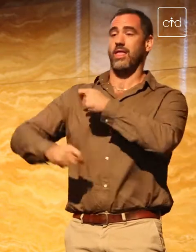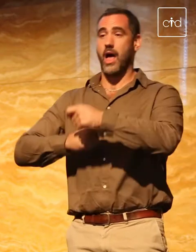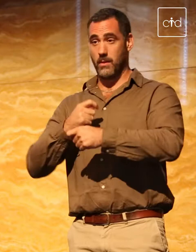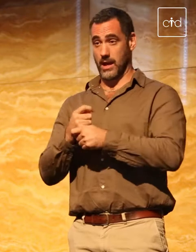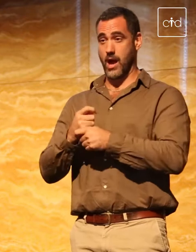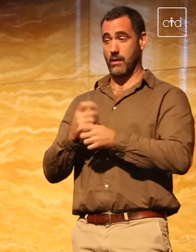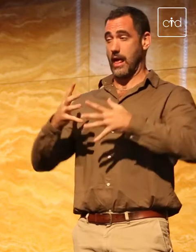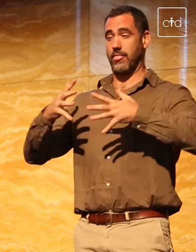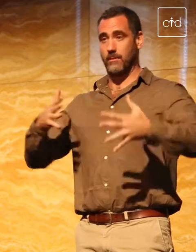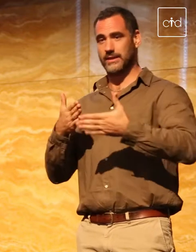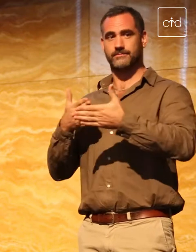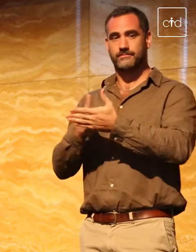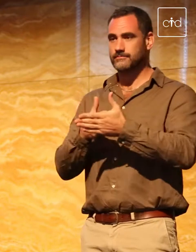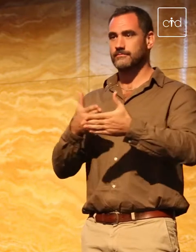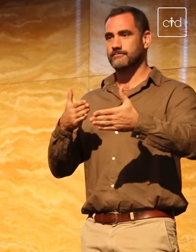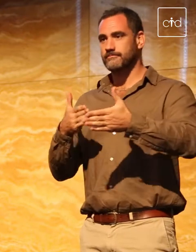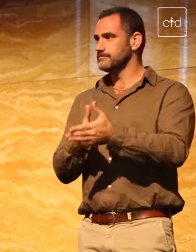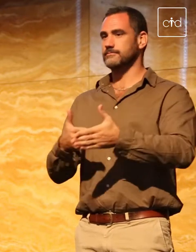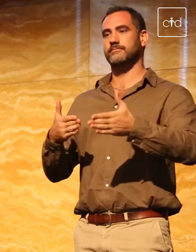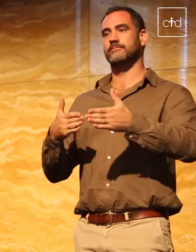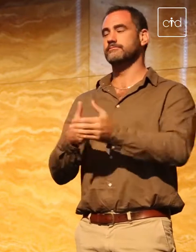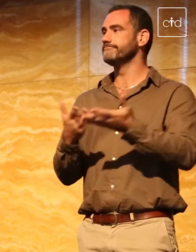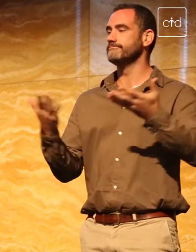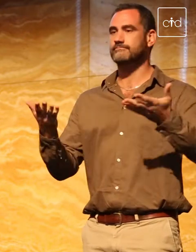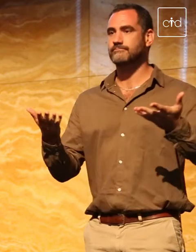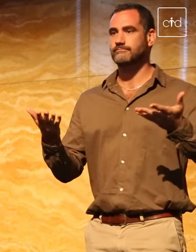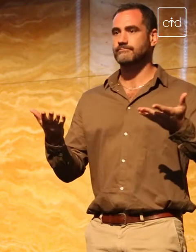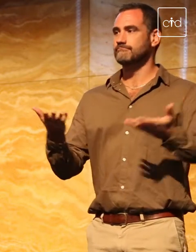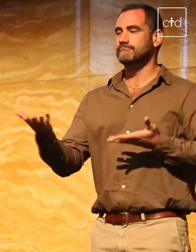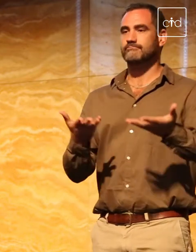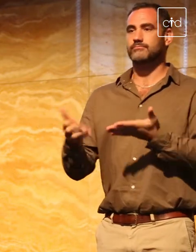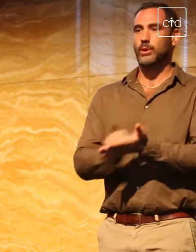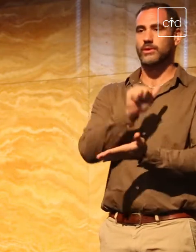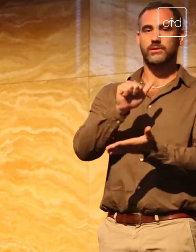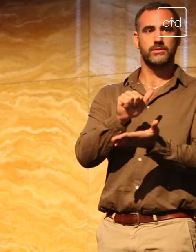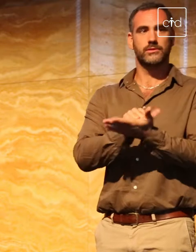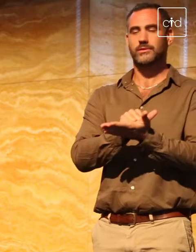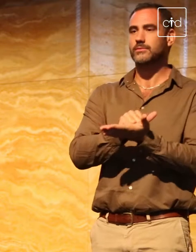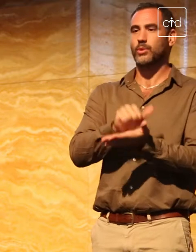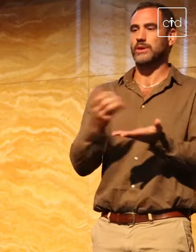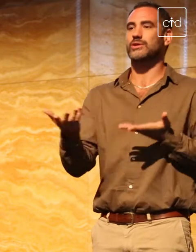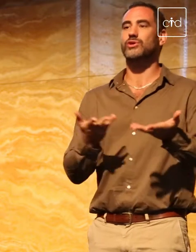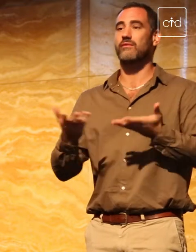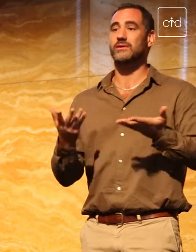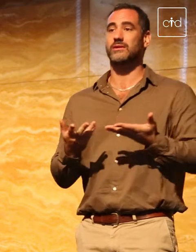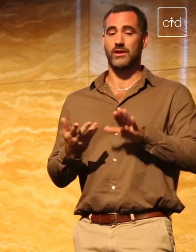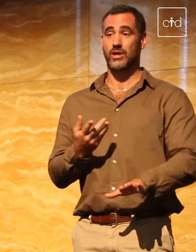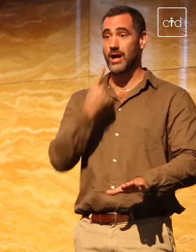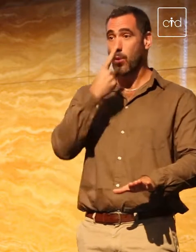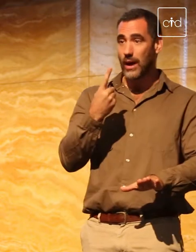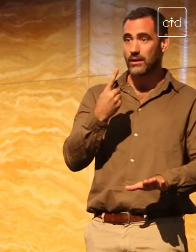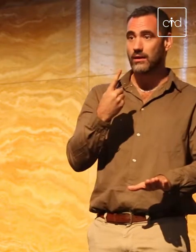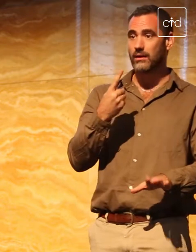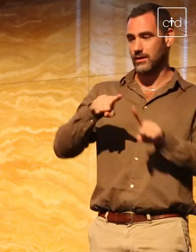or a parent, to make sure that your child, whether it's a one day old child or a 40 year old child or a 60 year old child,